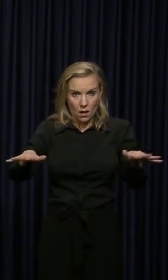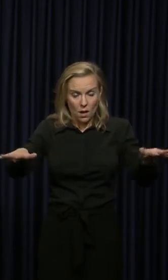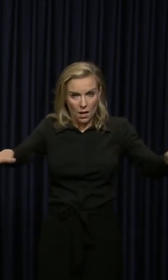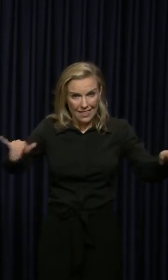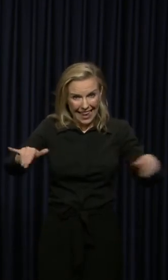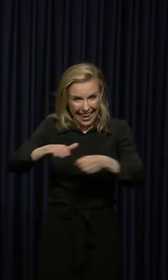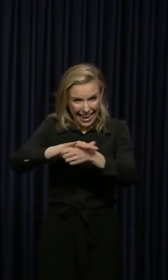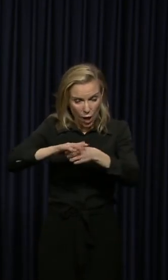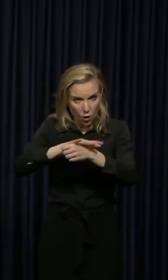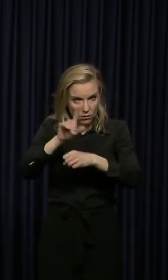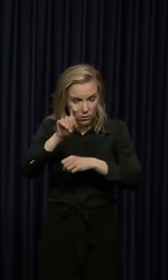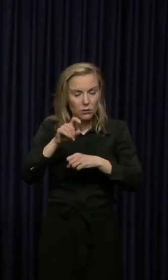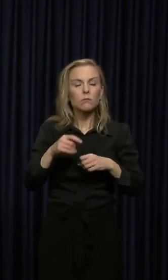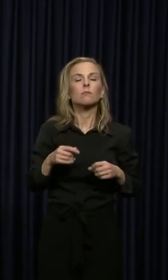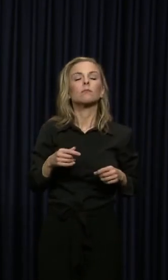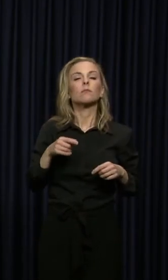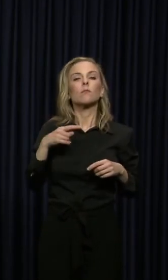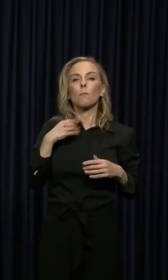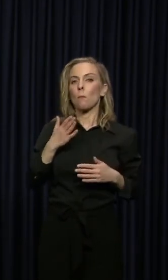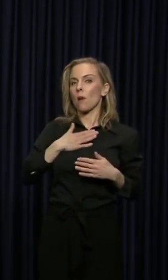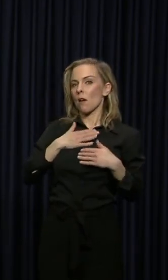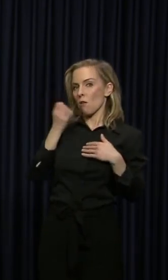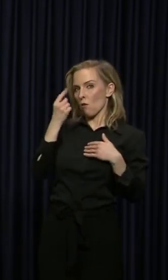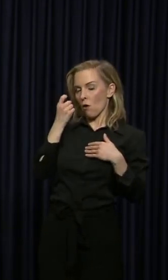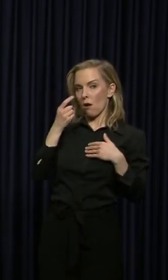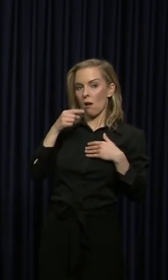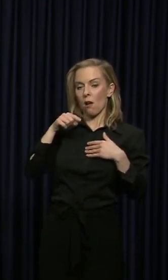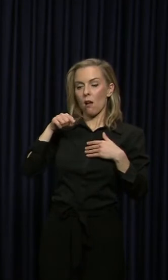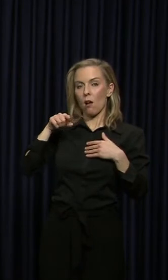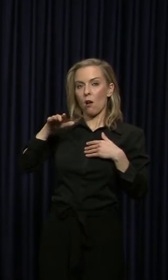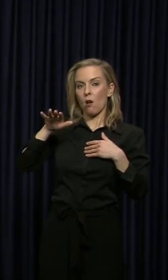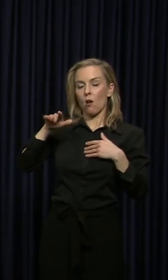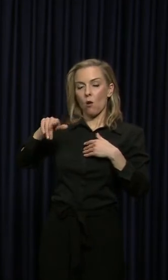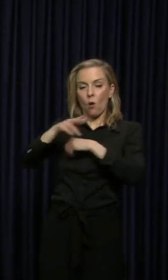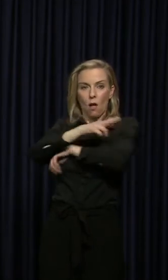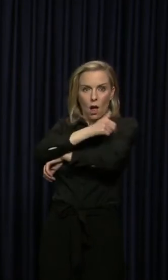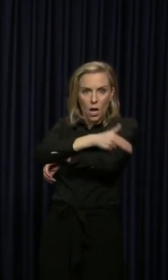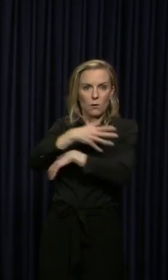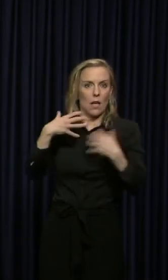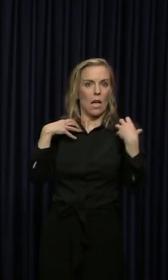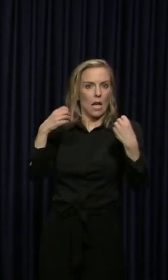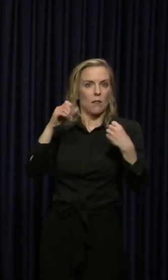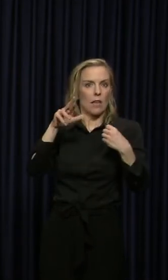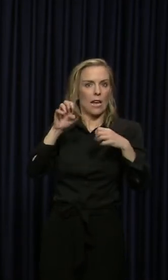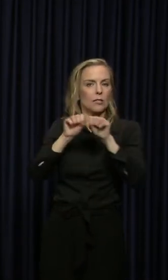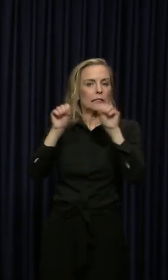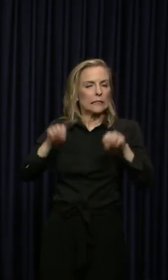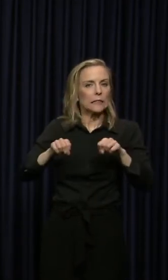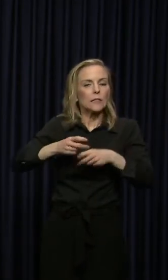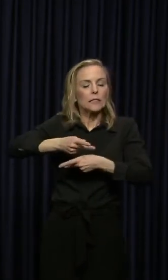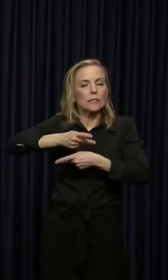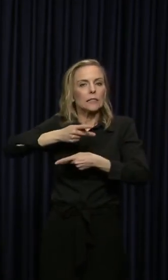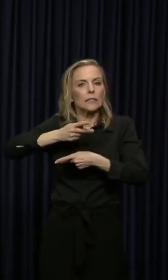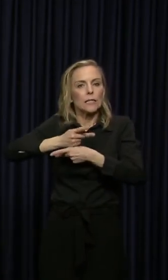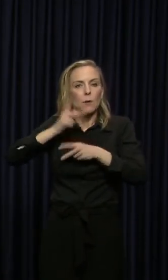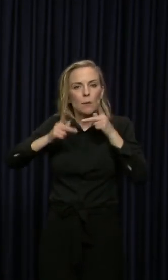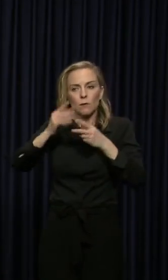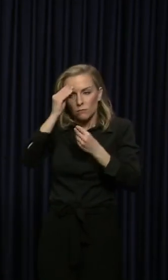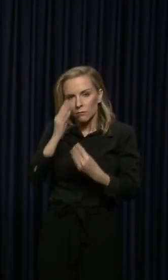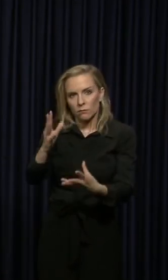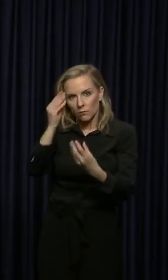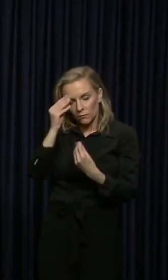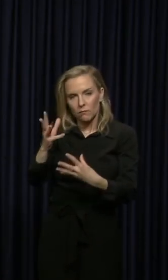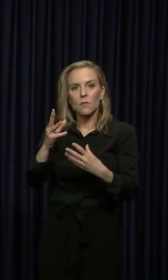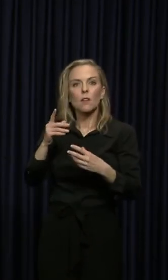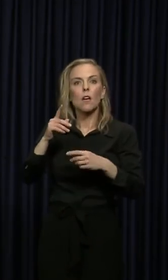Our understanding is that all of these hospitals or health care systems are keeping people, uh, not only in the loop but on